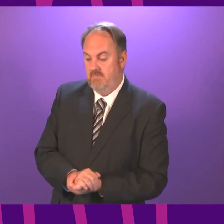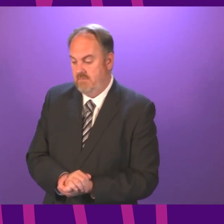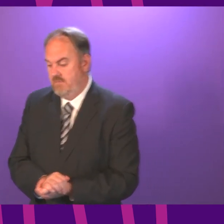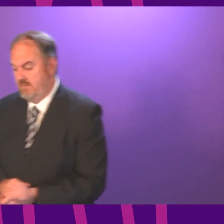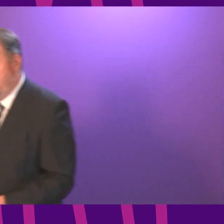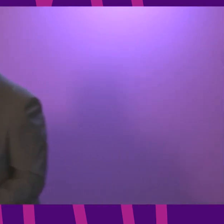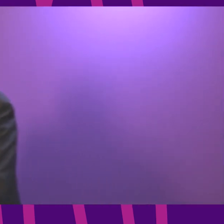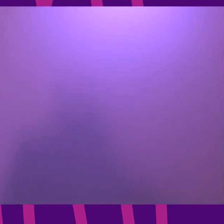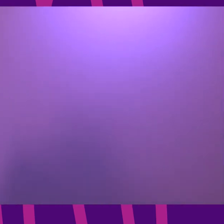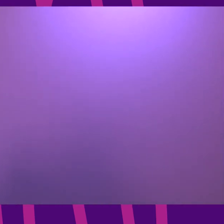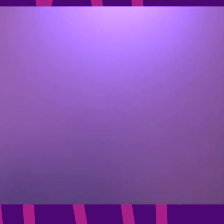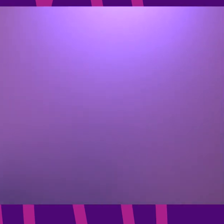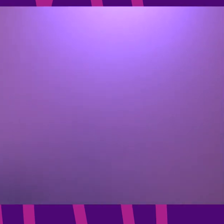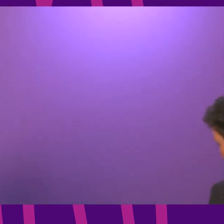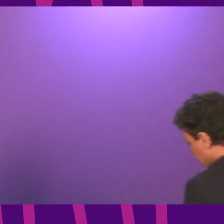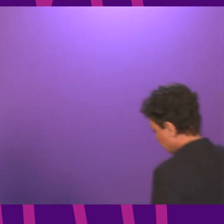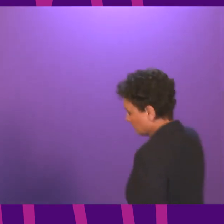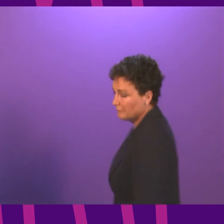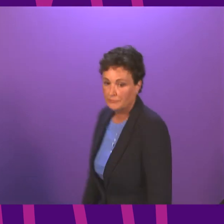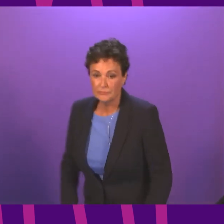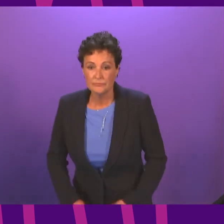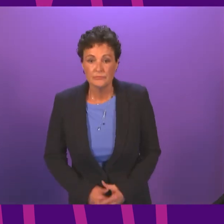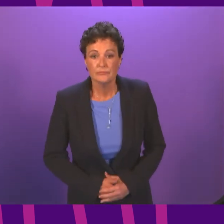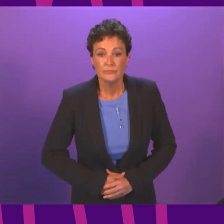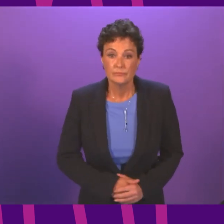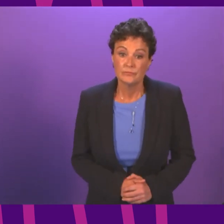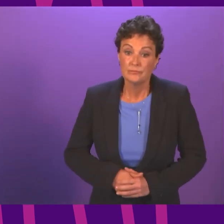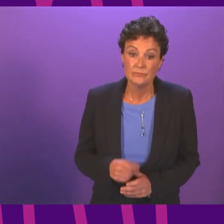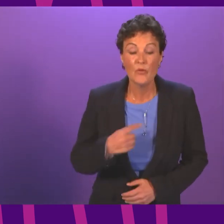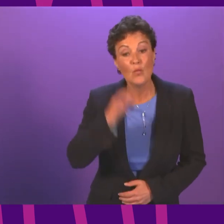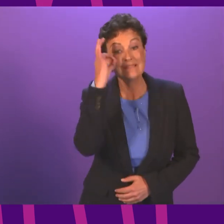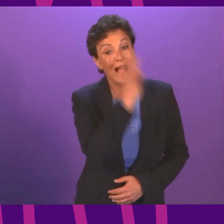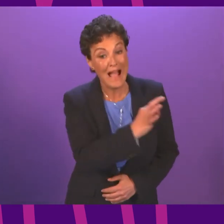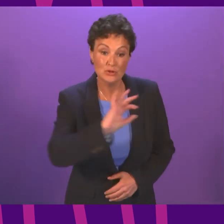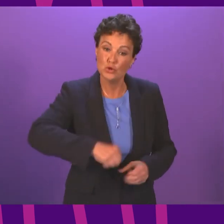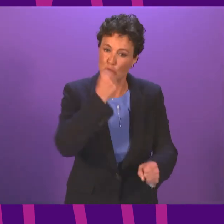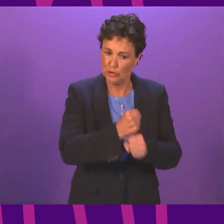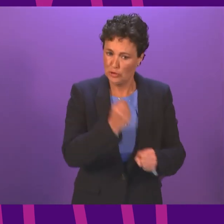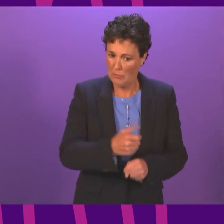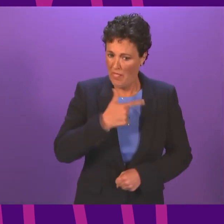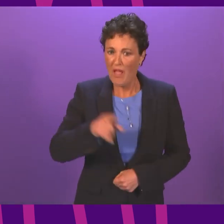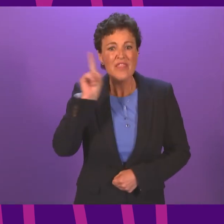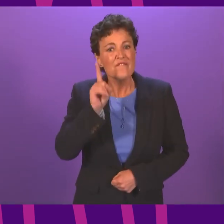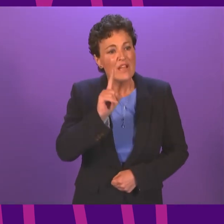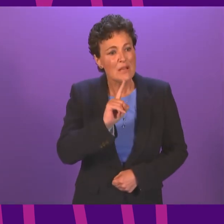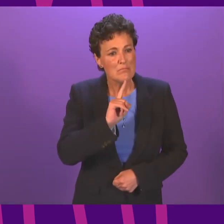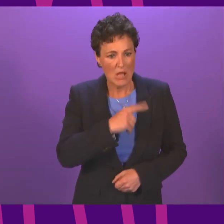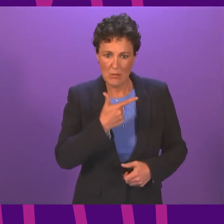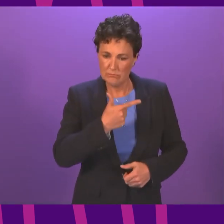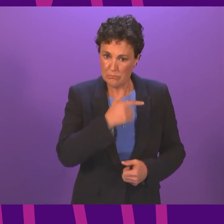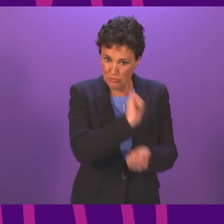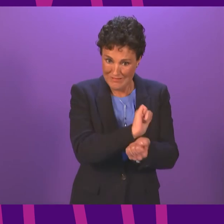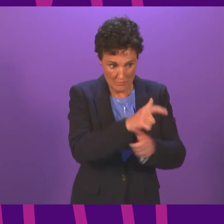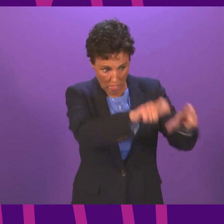taking to reduce the number of female prisoners on remand following reports that one in four women in custody are awaiting trial